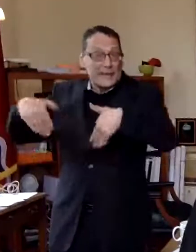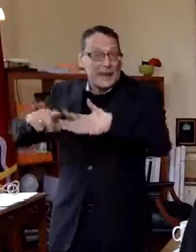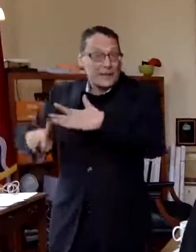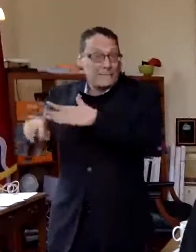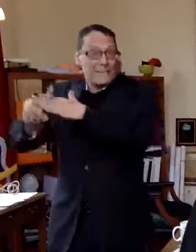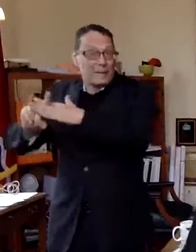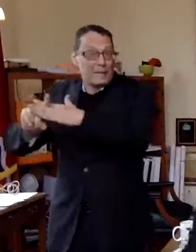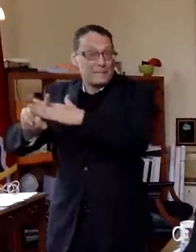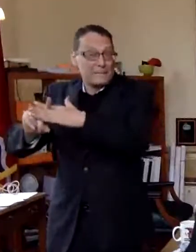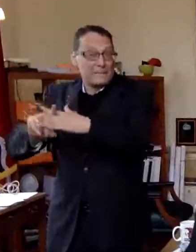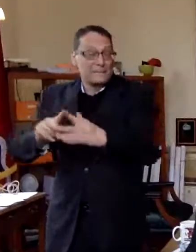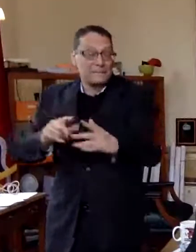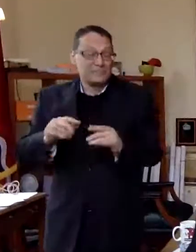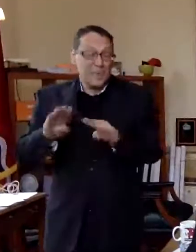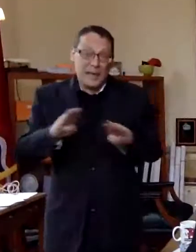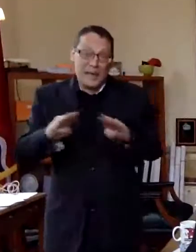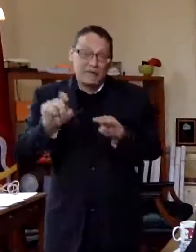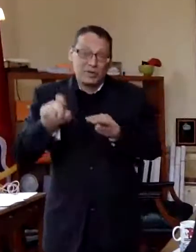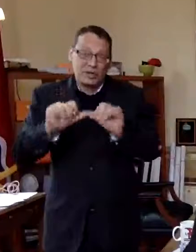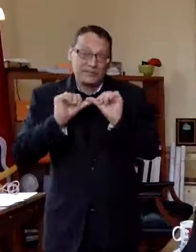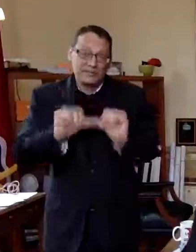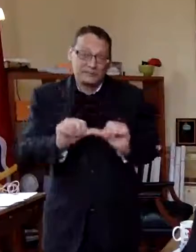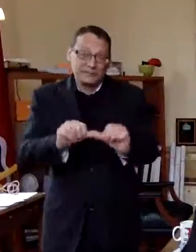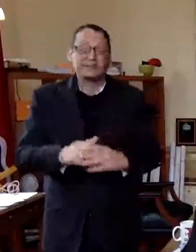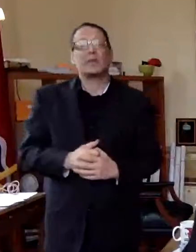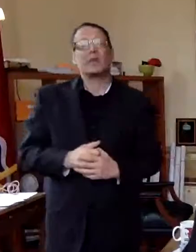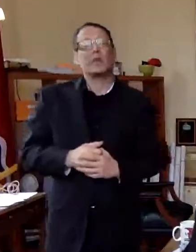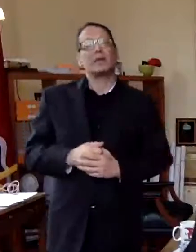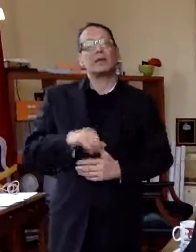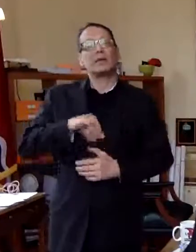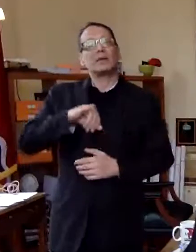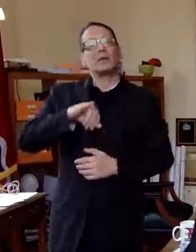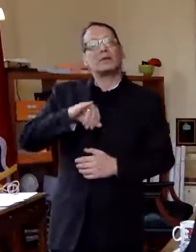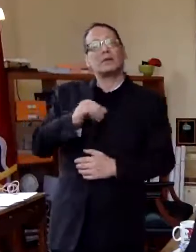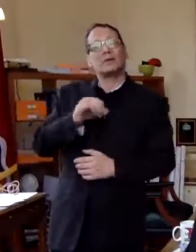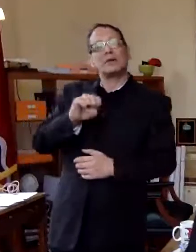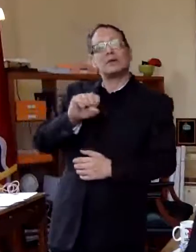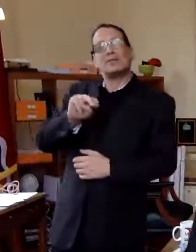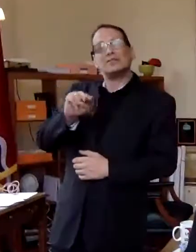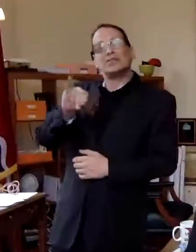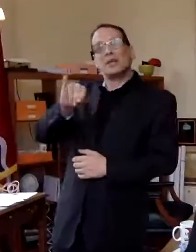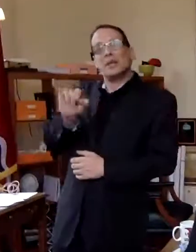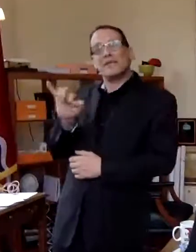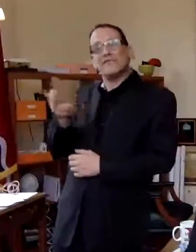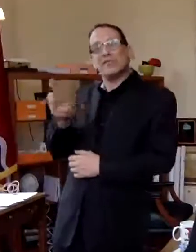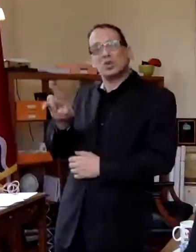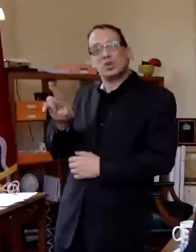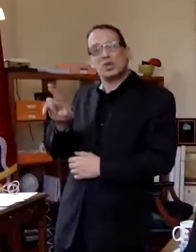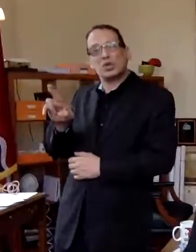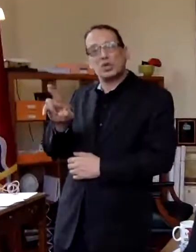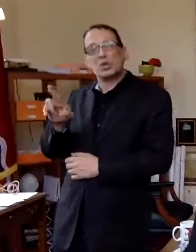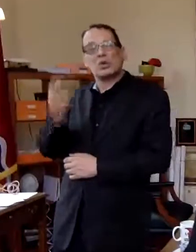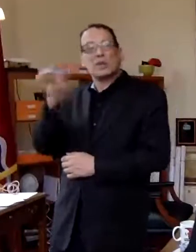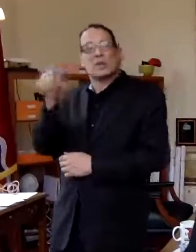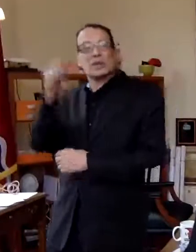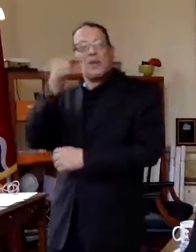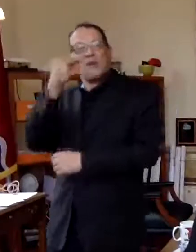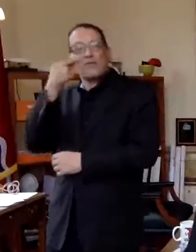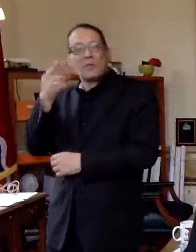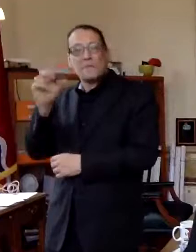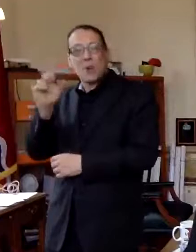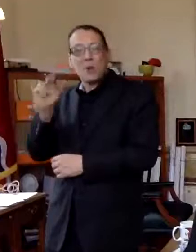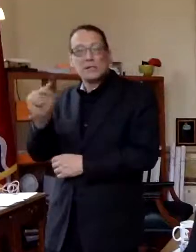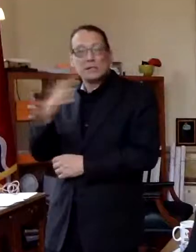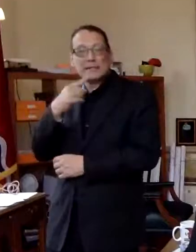to stick jennifer is watching mayor uh and governor parson has indicated that he's going to begin opening the state